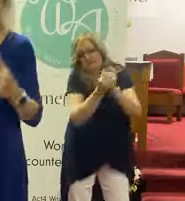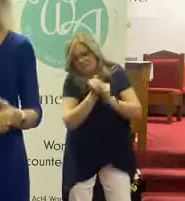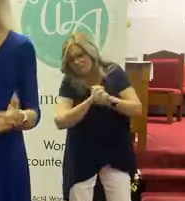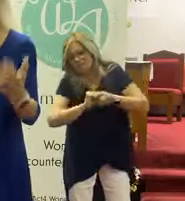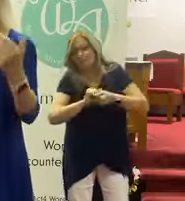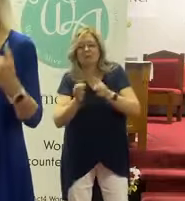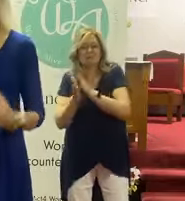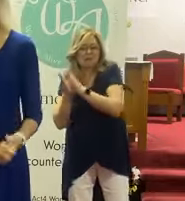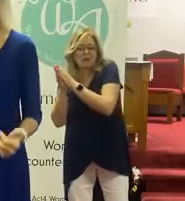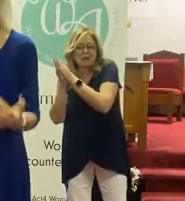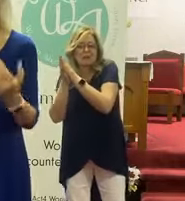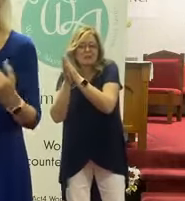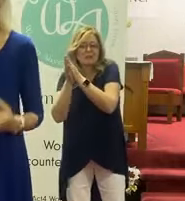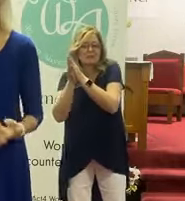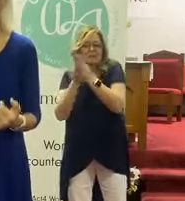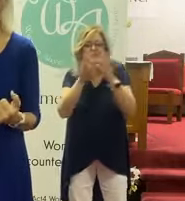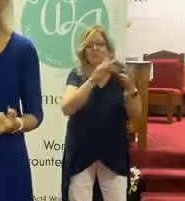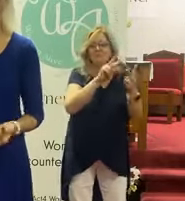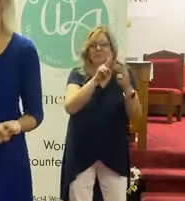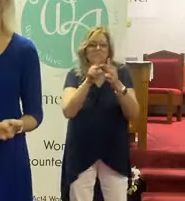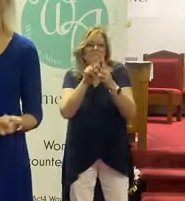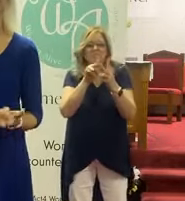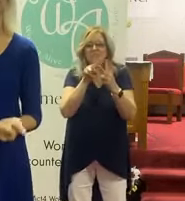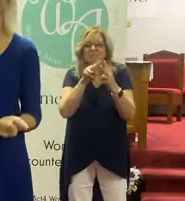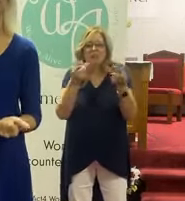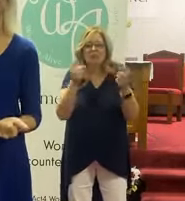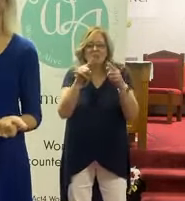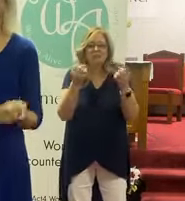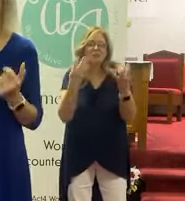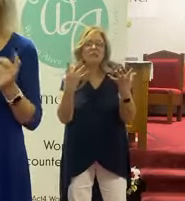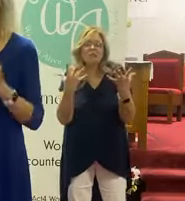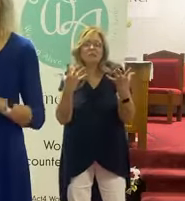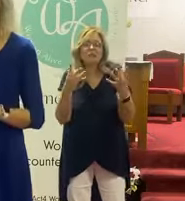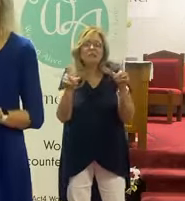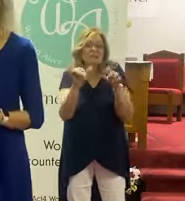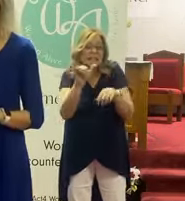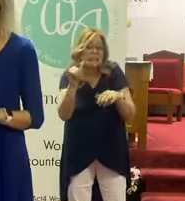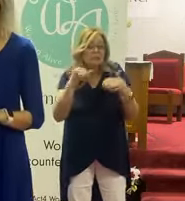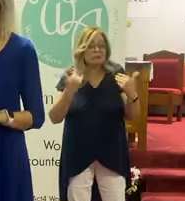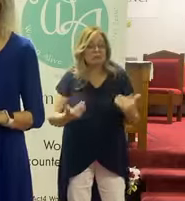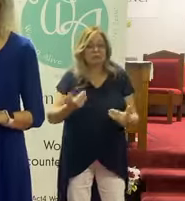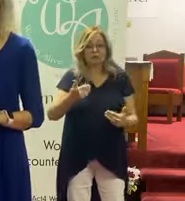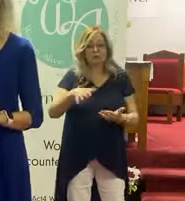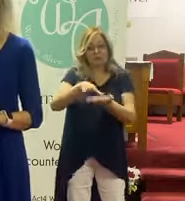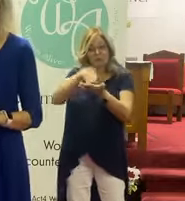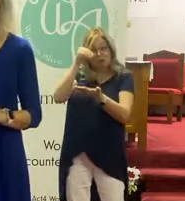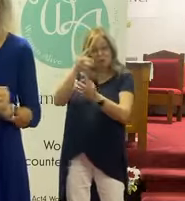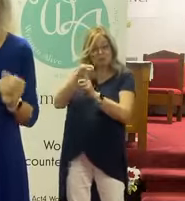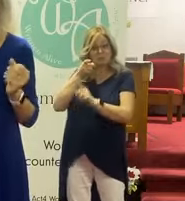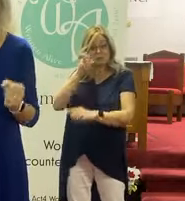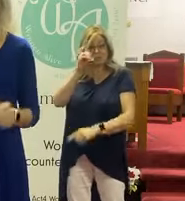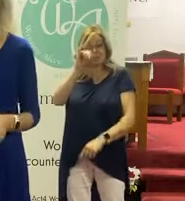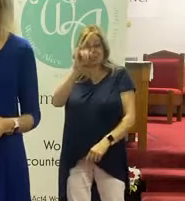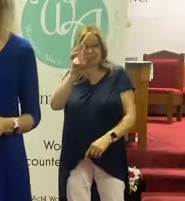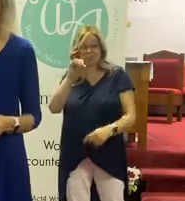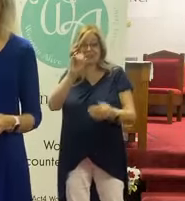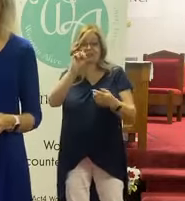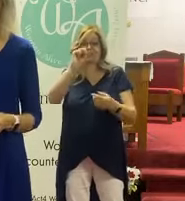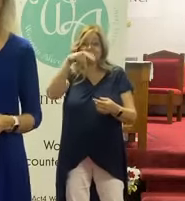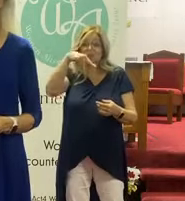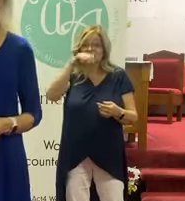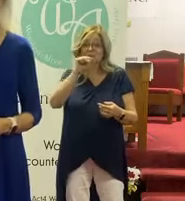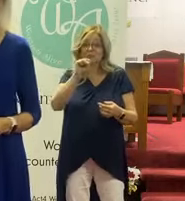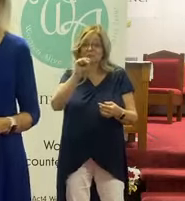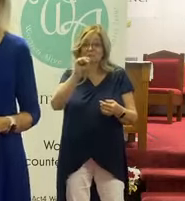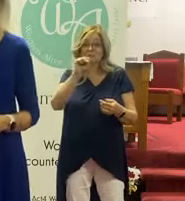And you find him going through the same kind of things I'm talking about now. So we can really learn from his life. In Psalm 63, it